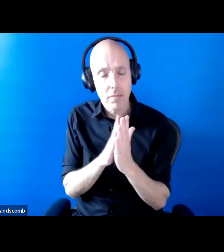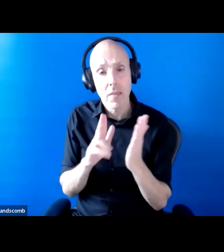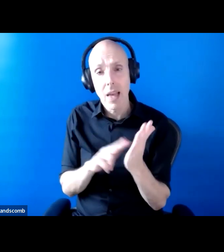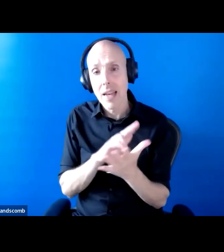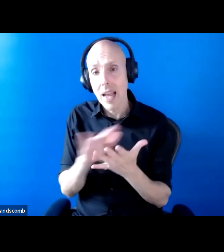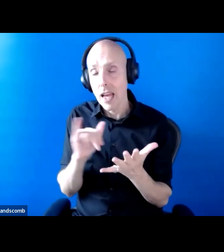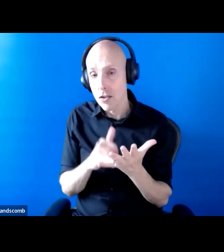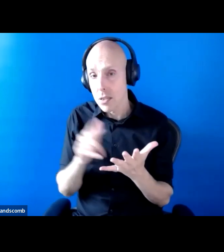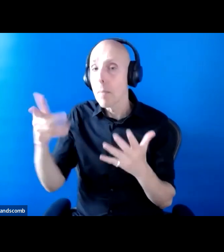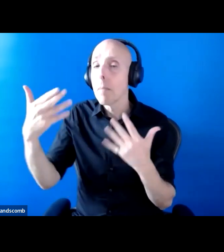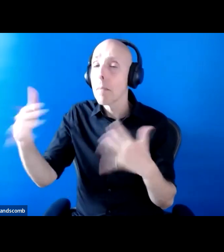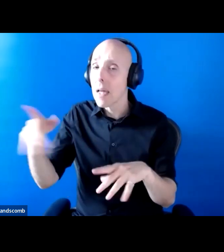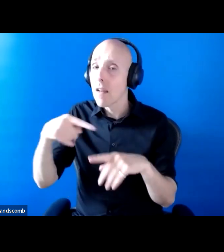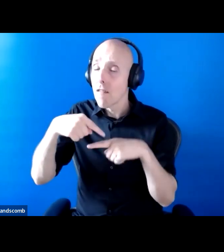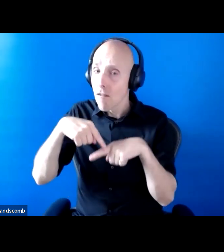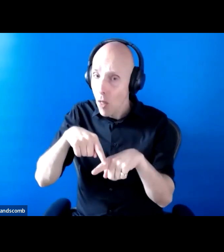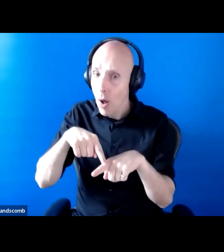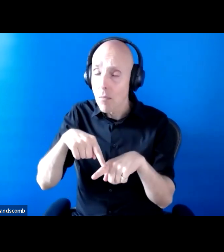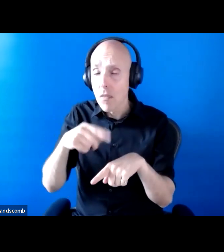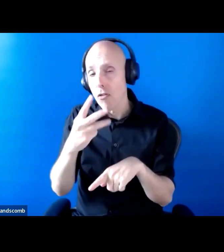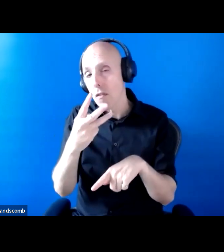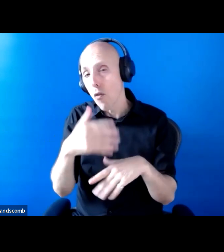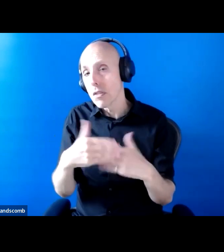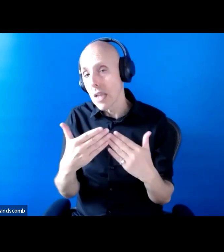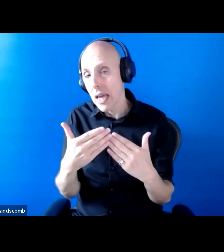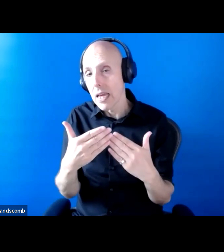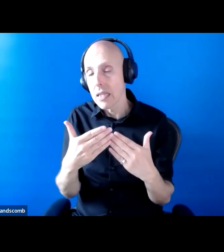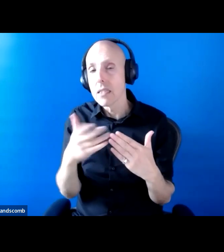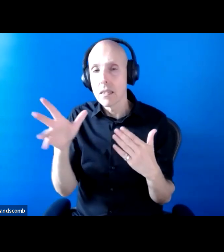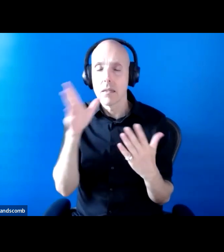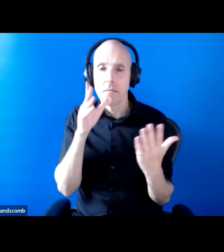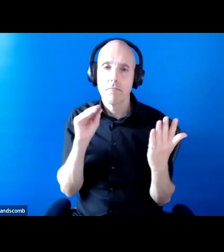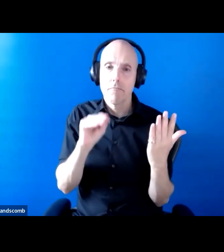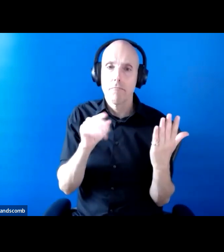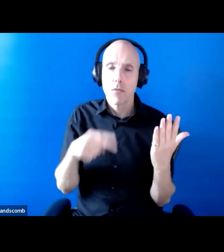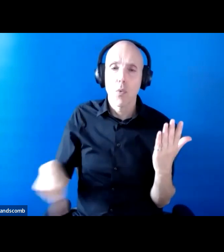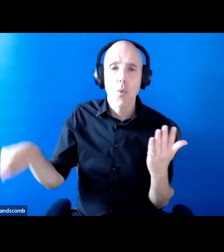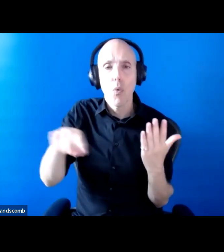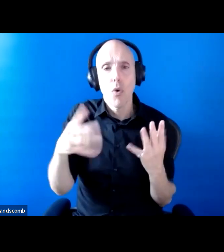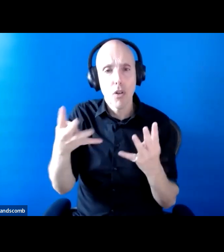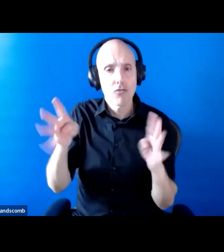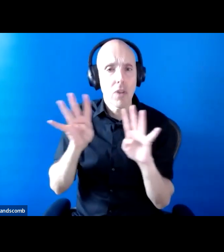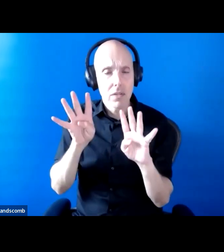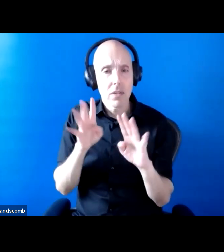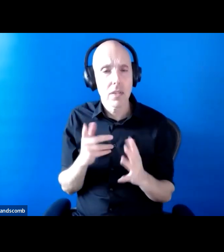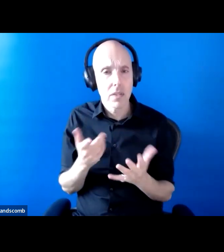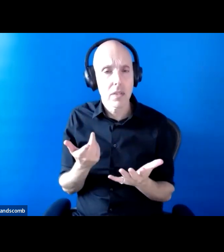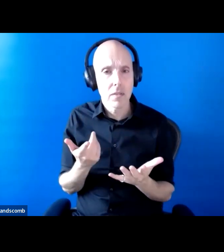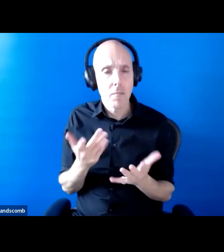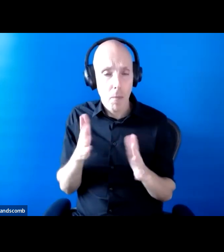follow up within three or four days with a note to all trusts. It's really reinforcing